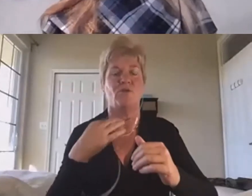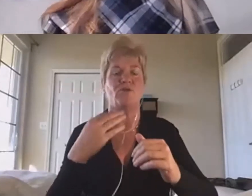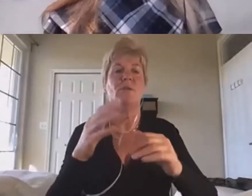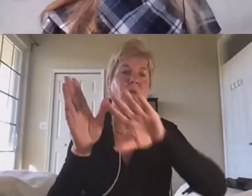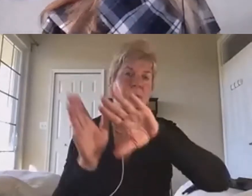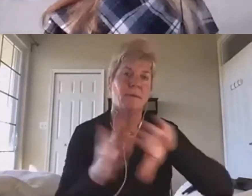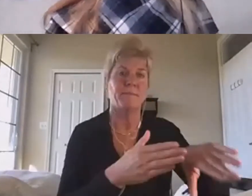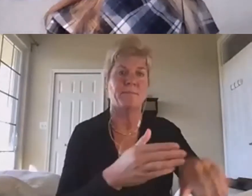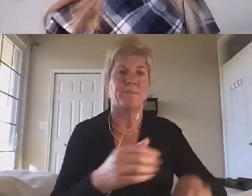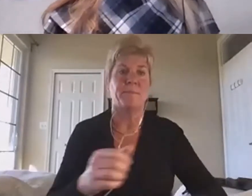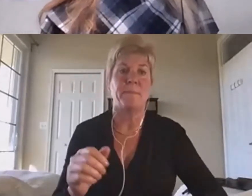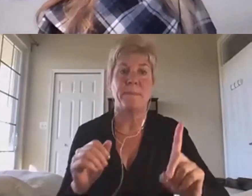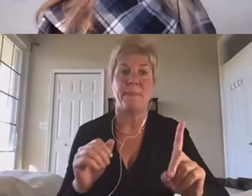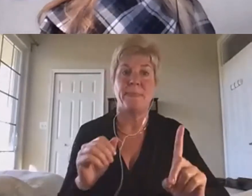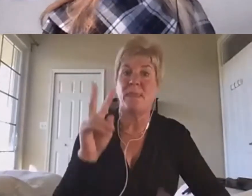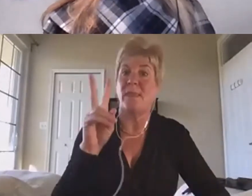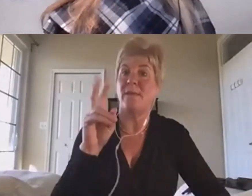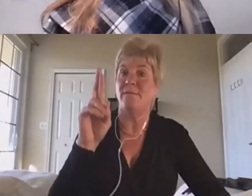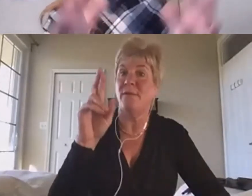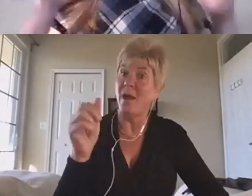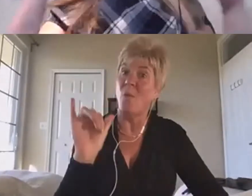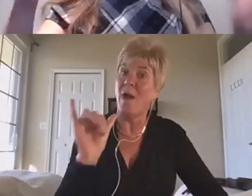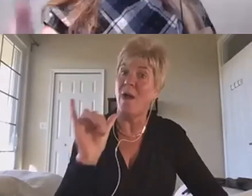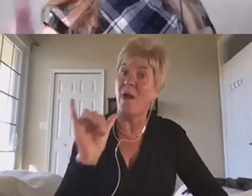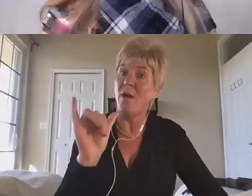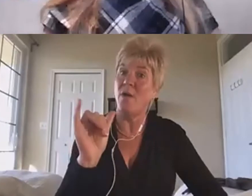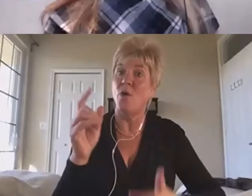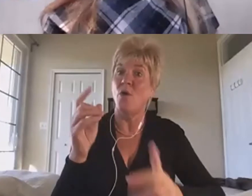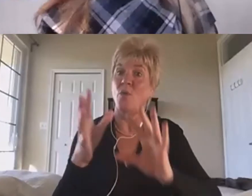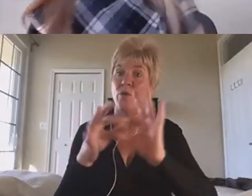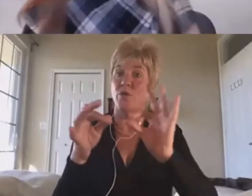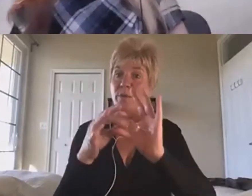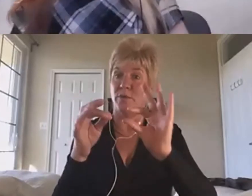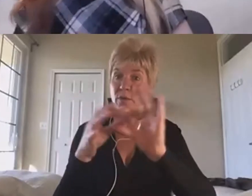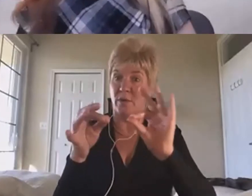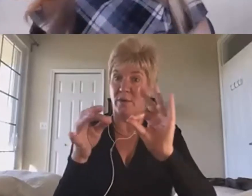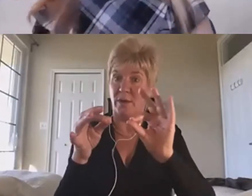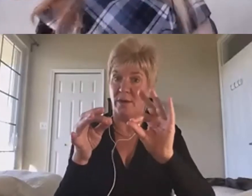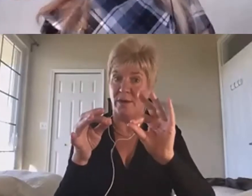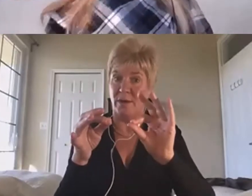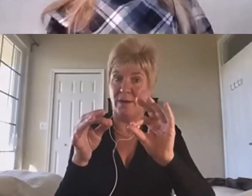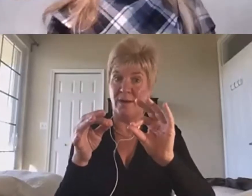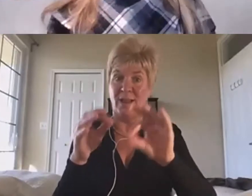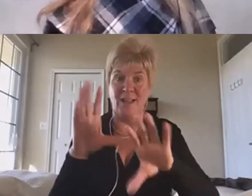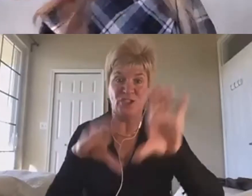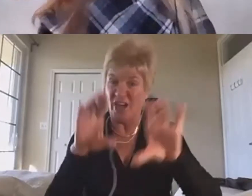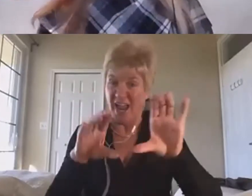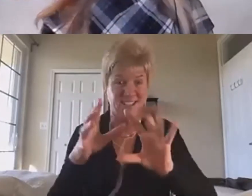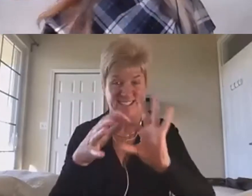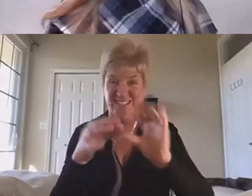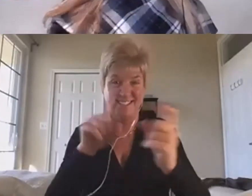While you've been talking, and thank you for that, the chat has been very active.